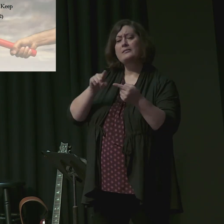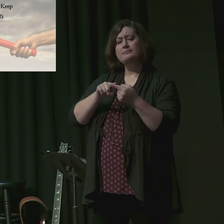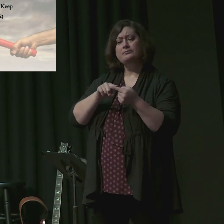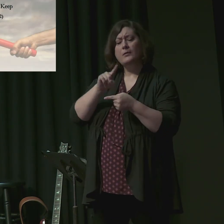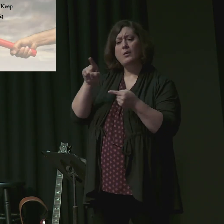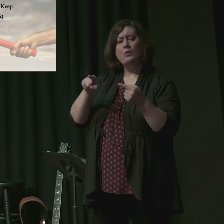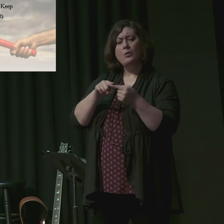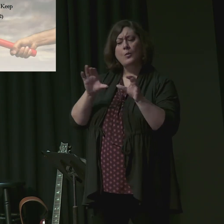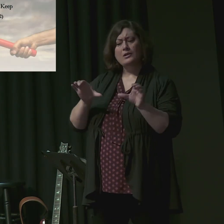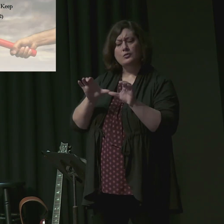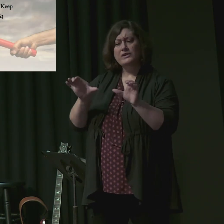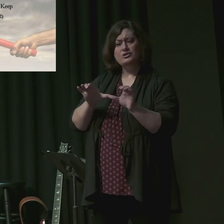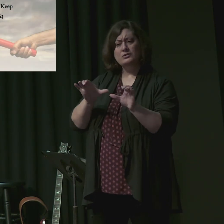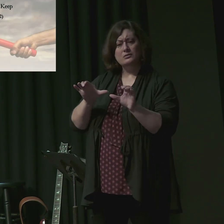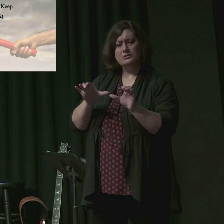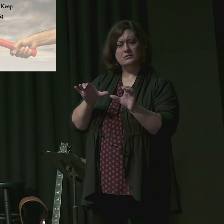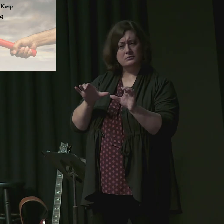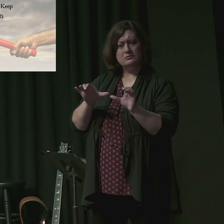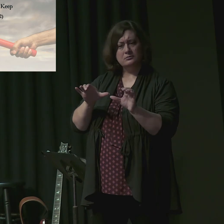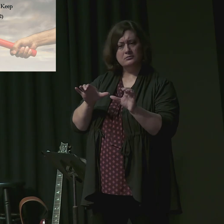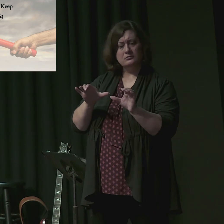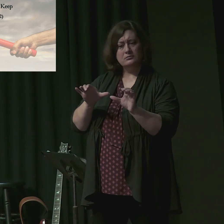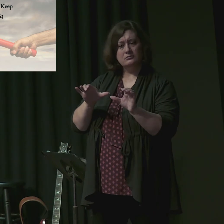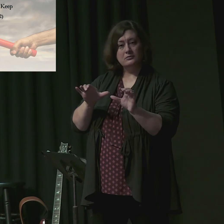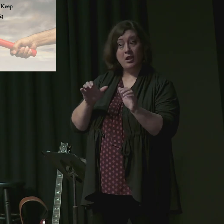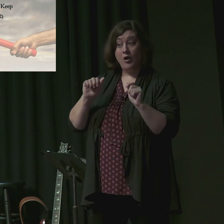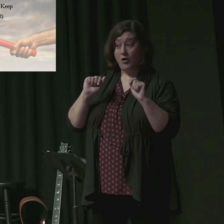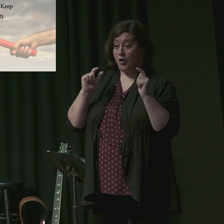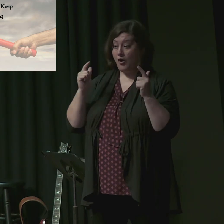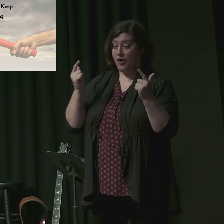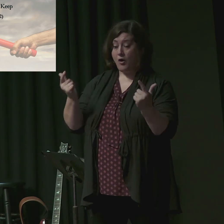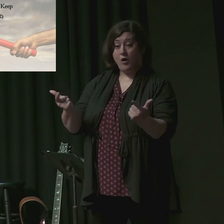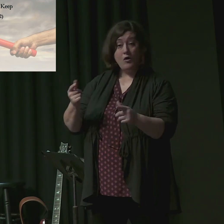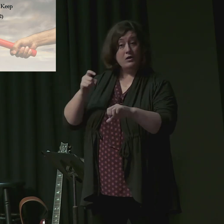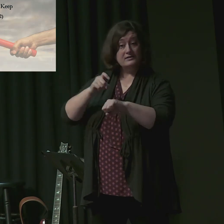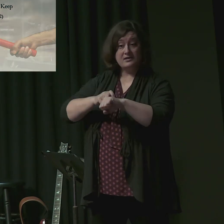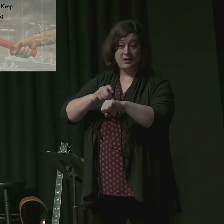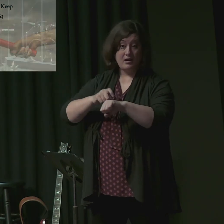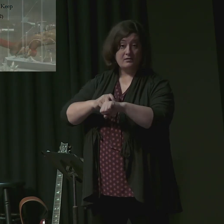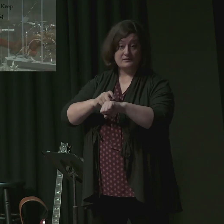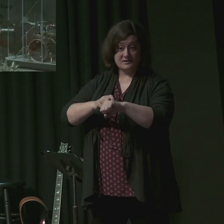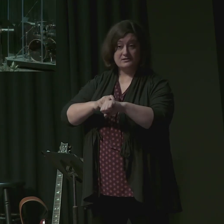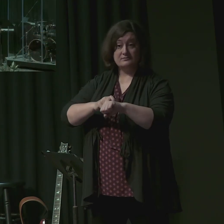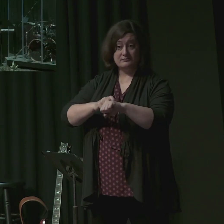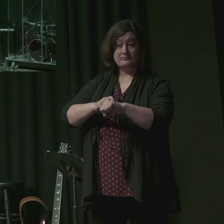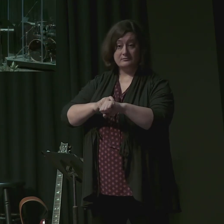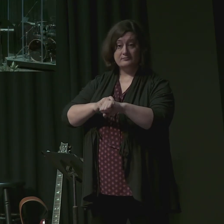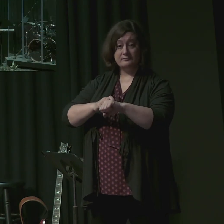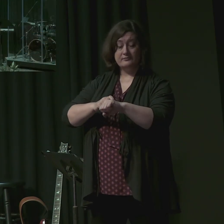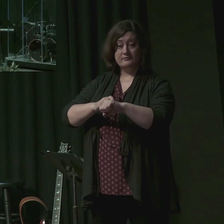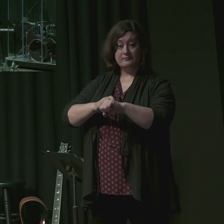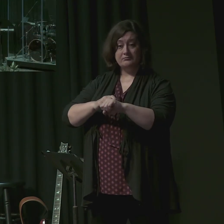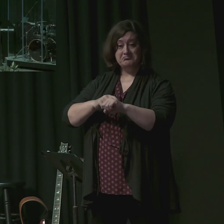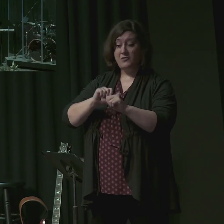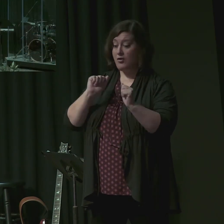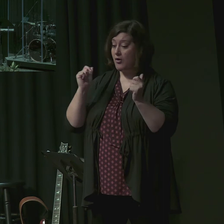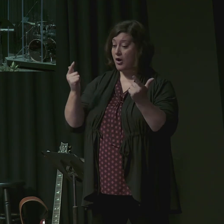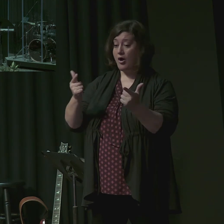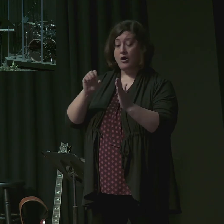In all seasons. We must be reasonable, we must be ready when it is a seasonable time for the word